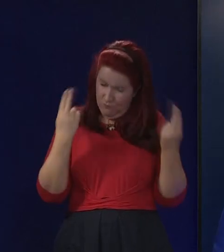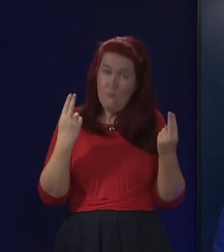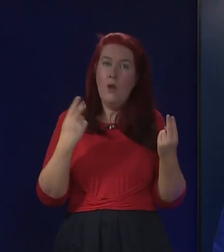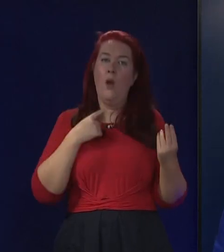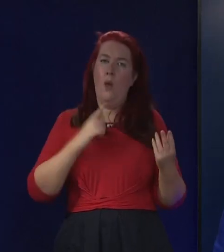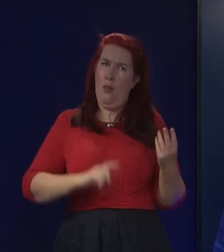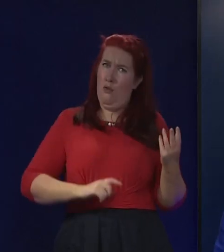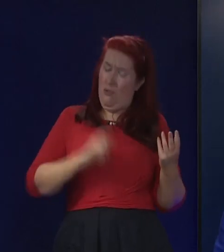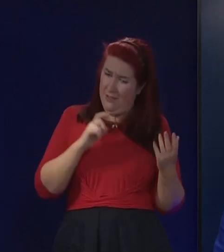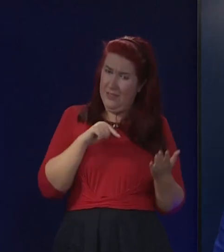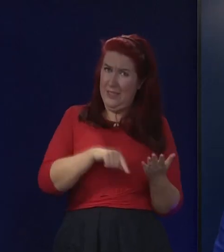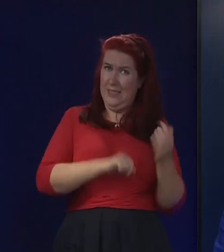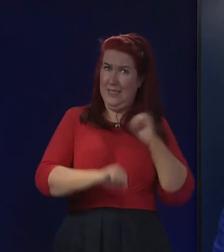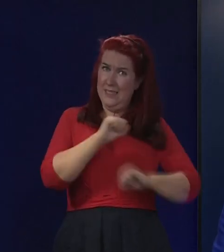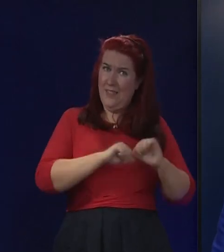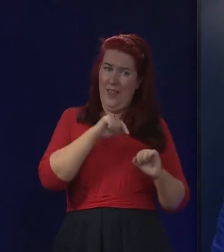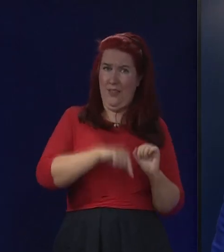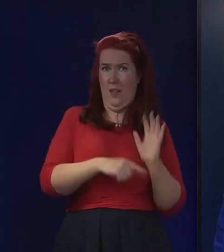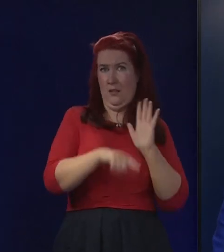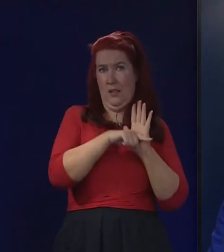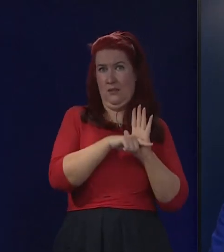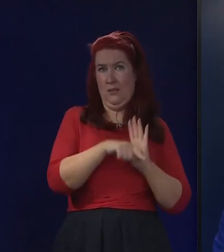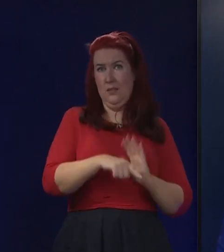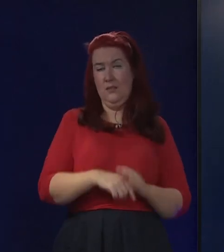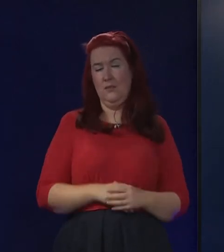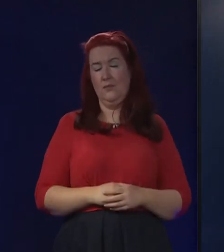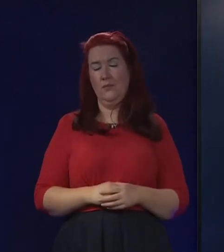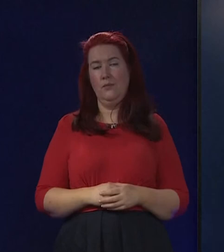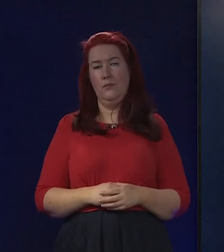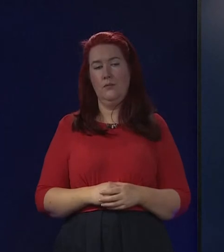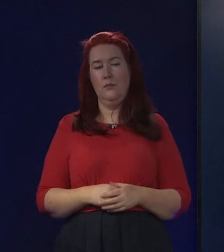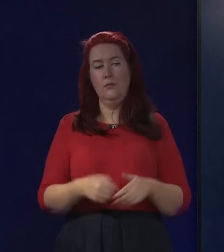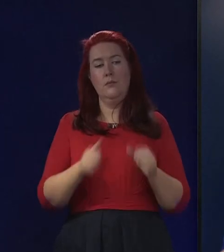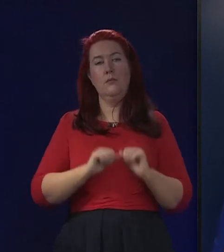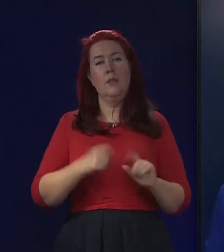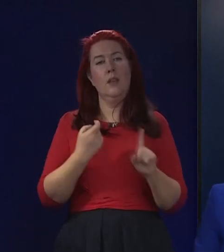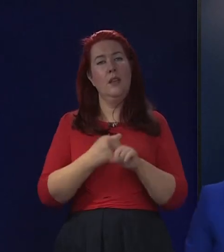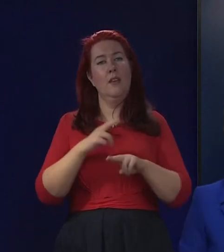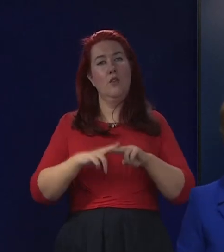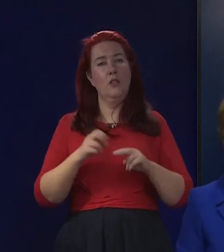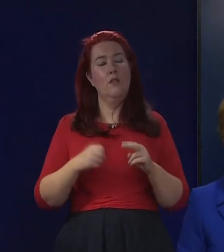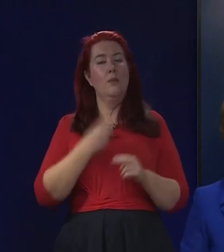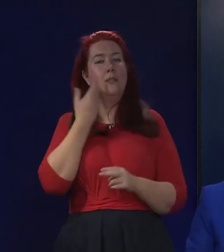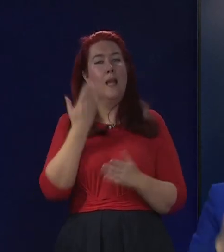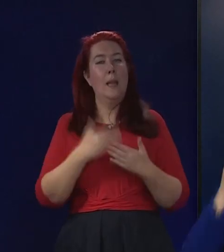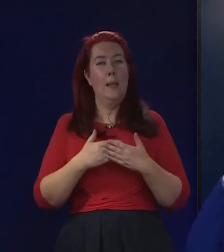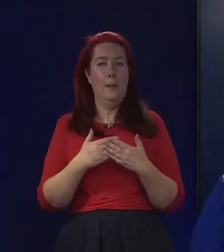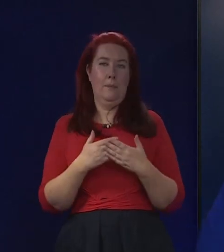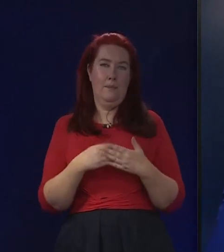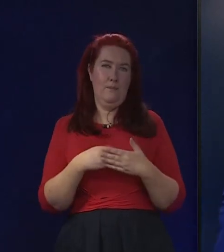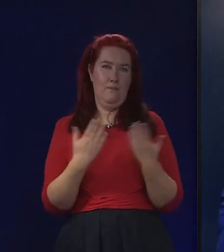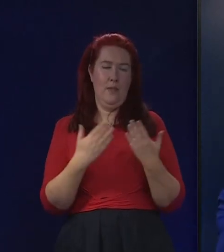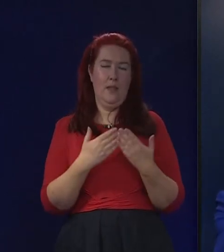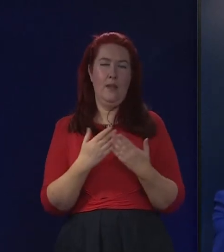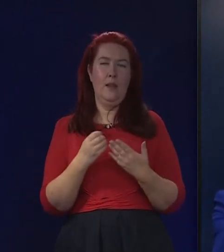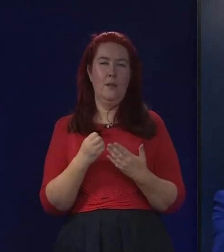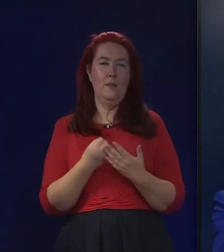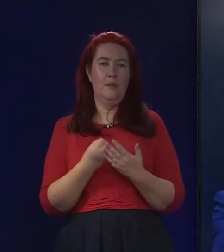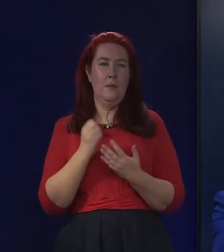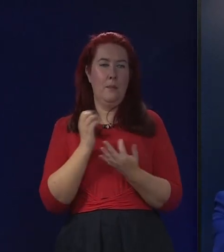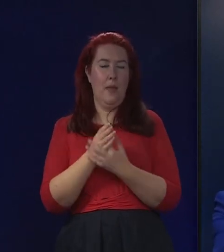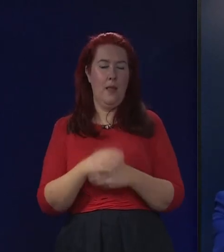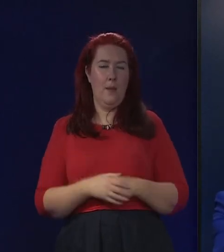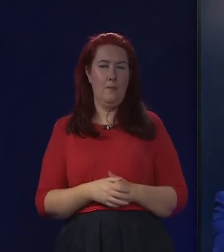degree of confidence defend the legislation. Kate Foster from the Daily Mail. Minister, given the